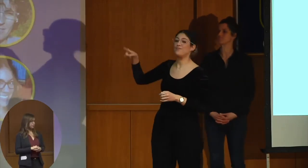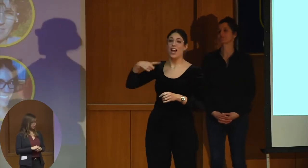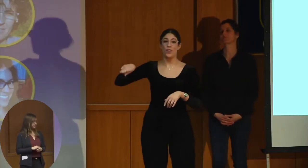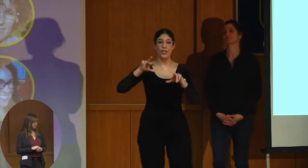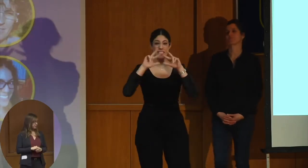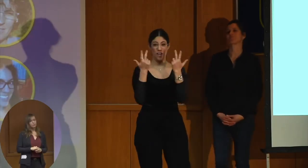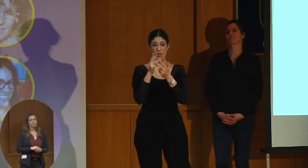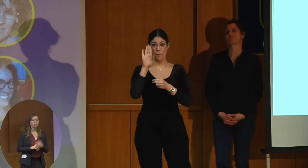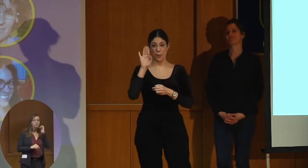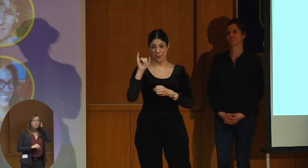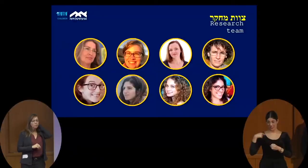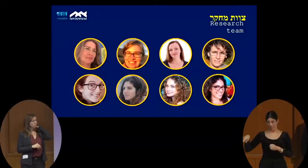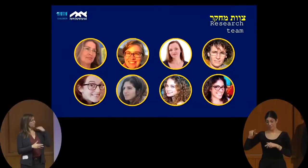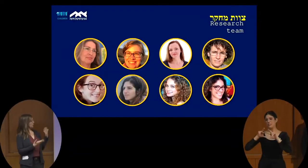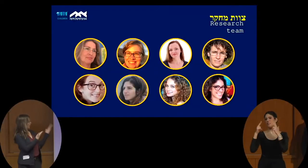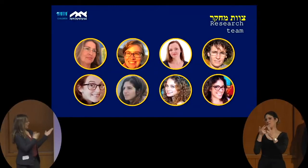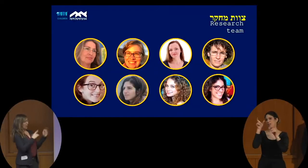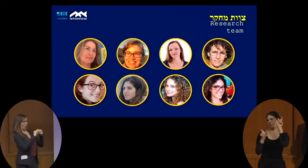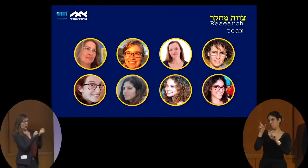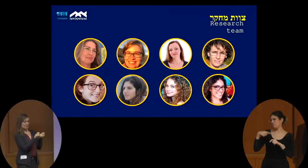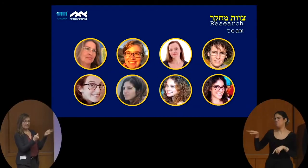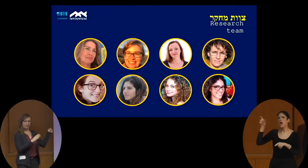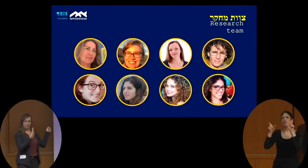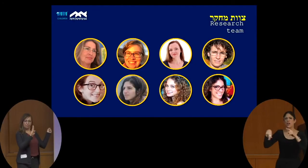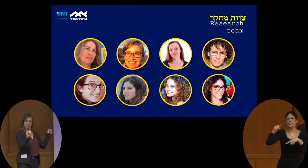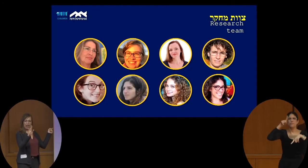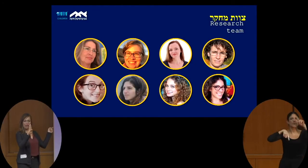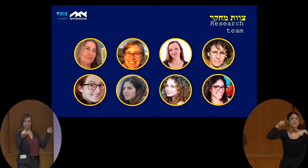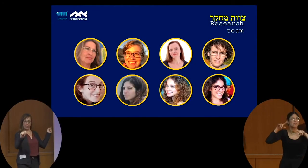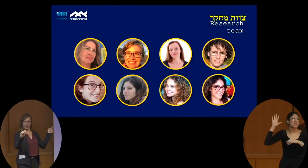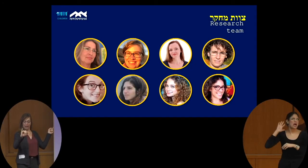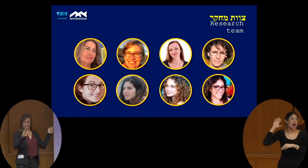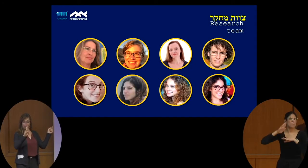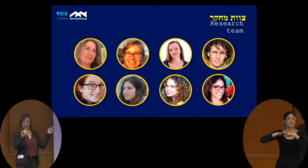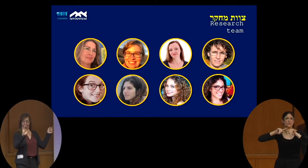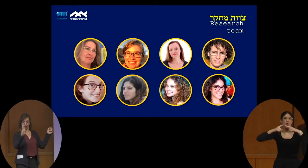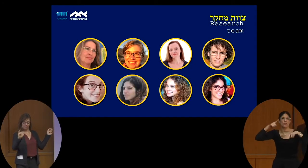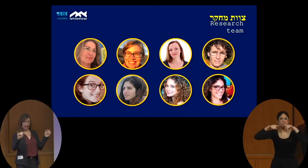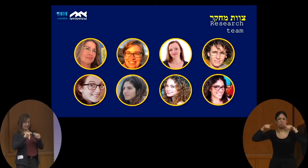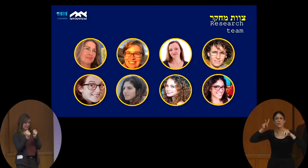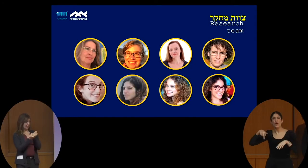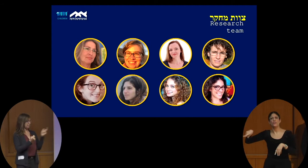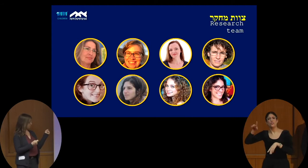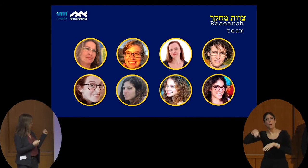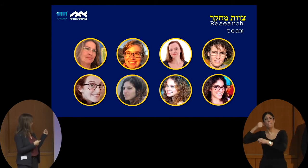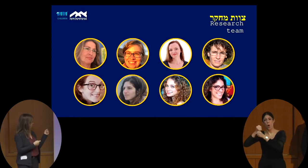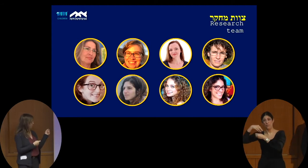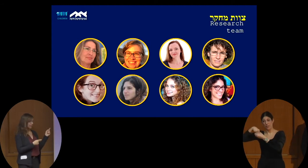This is our team, the bye-bye team. It has people from very different backgrounds.